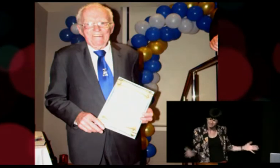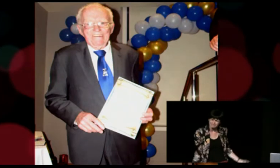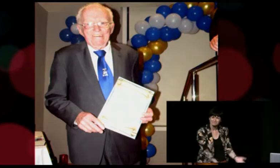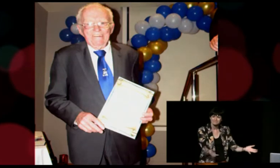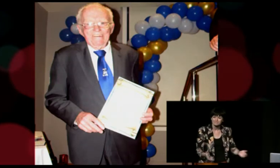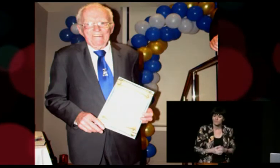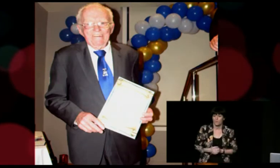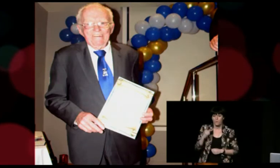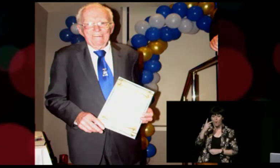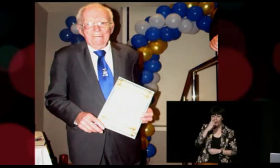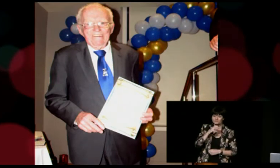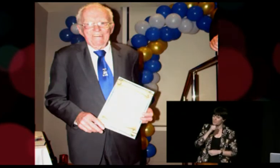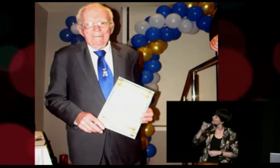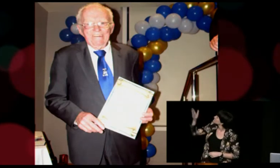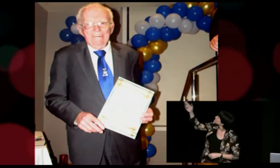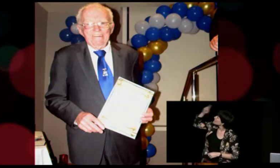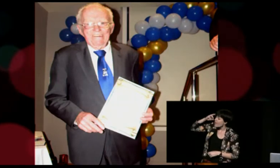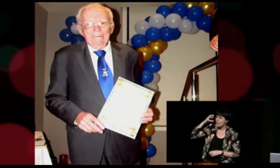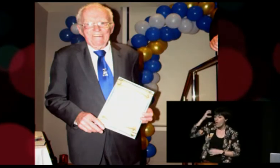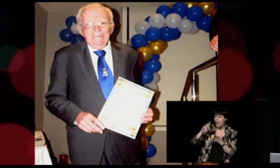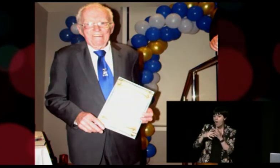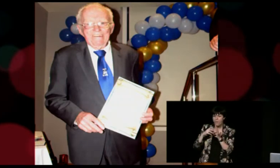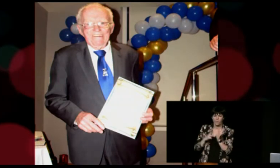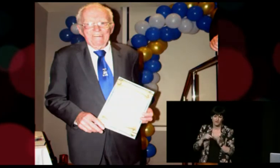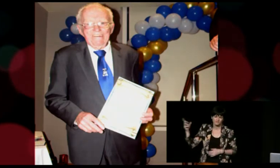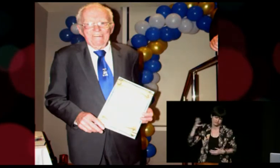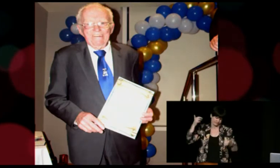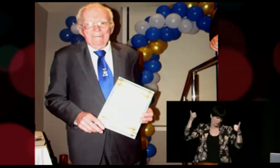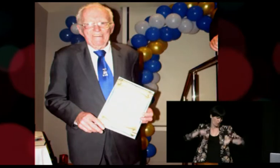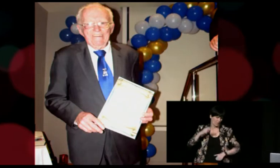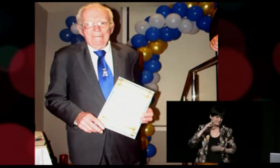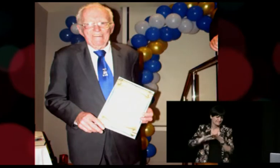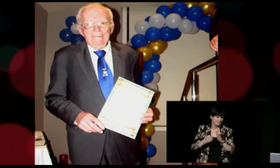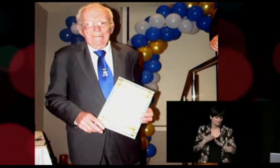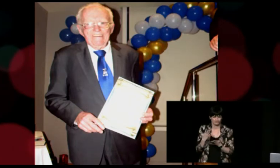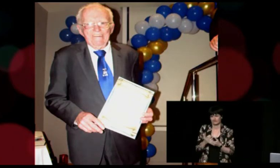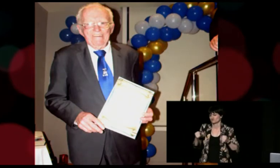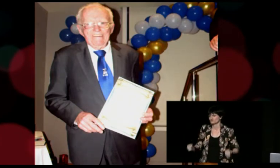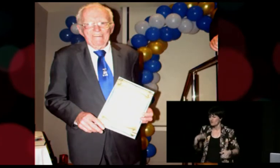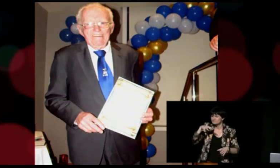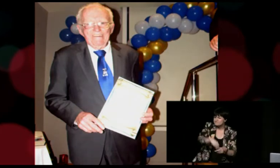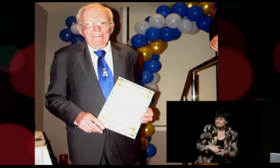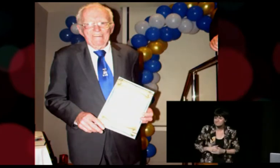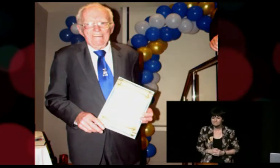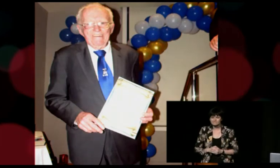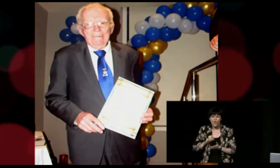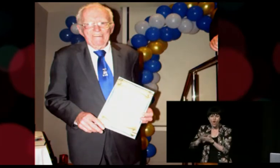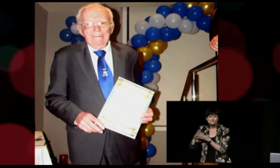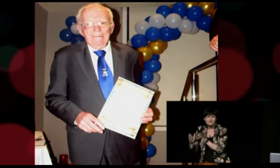if they were interested to support it, whether they thought it was a good idea, and they were fully behind it. This is Owen Gibbons, who's a well-known deaf man in the deaf